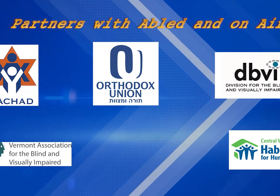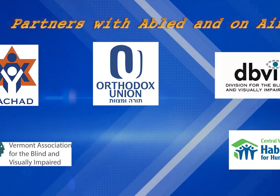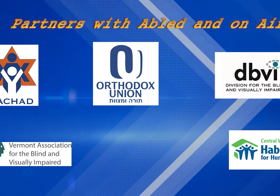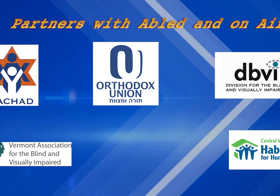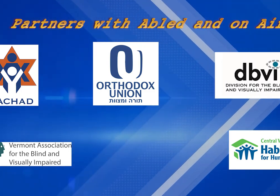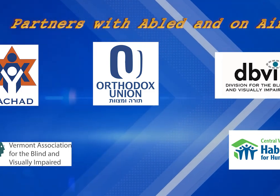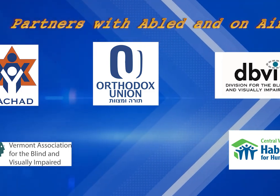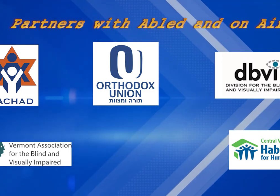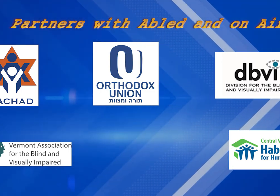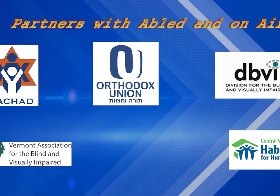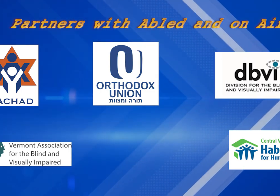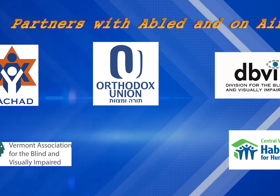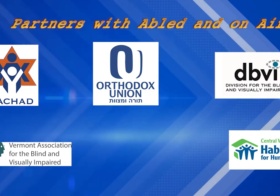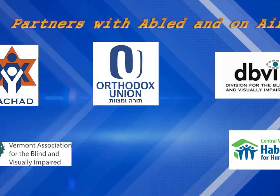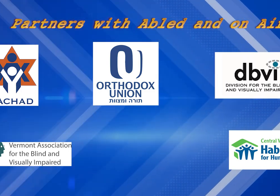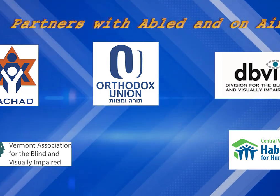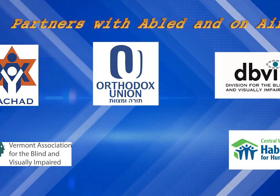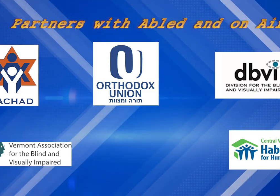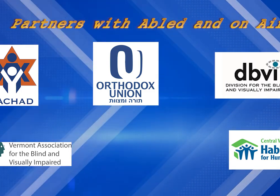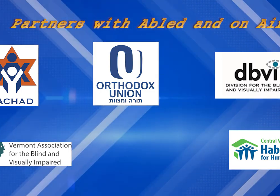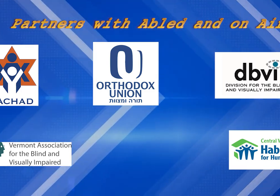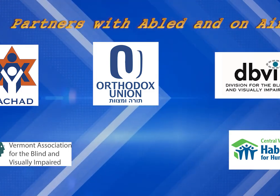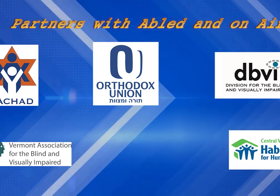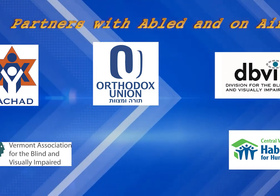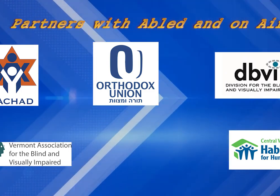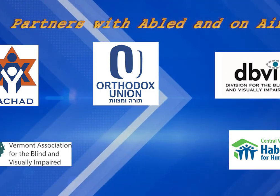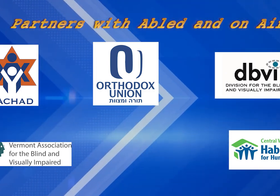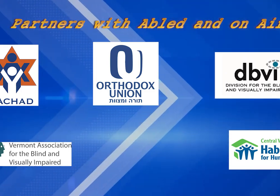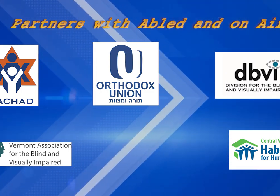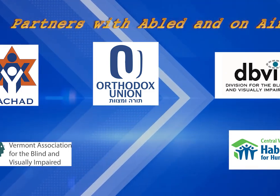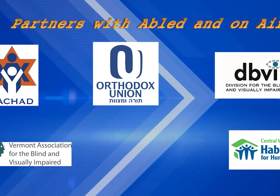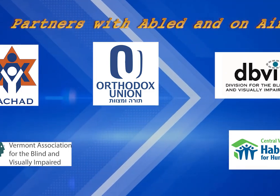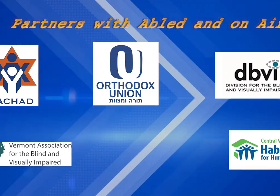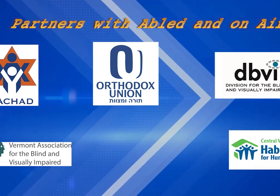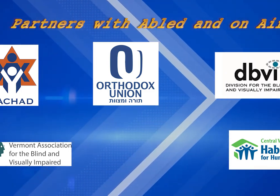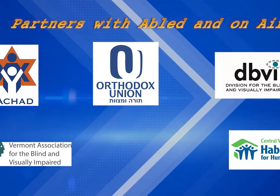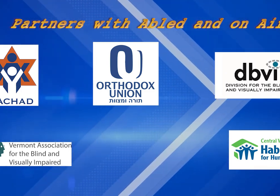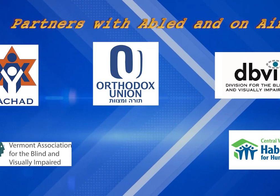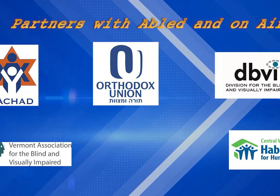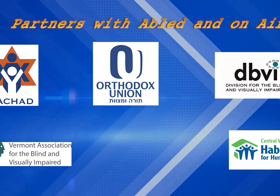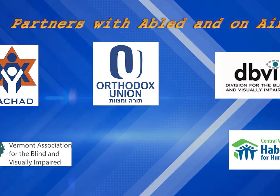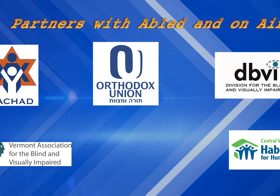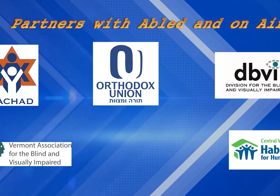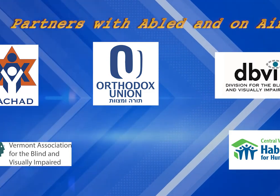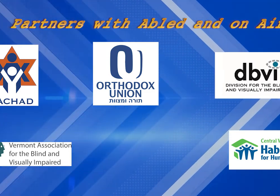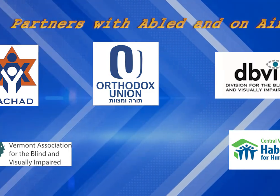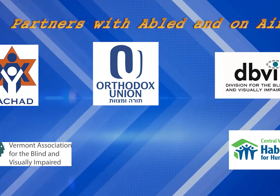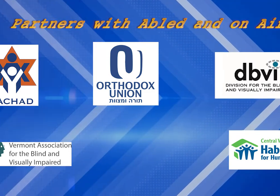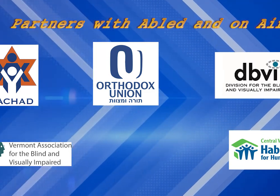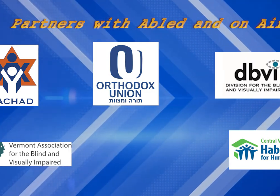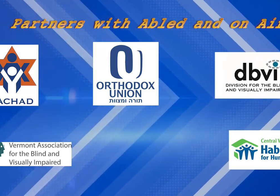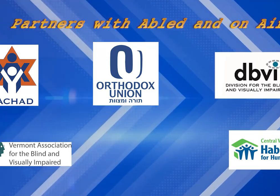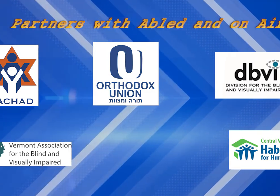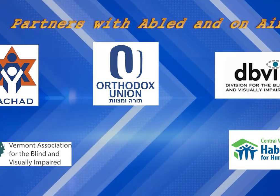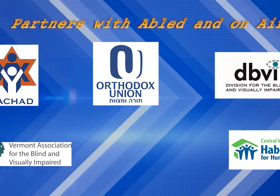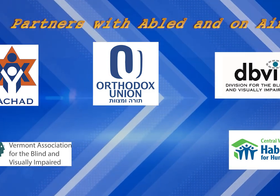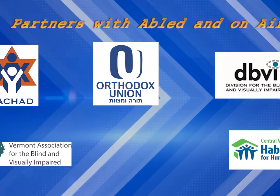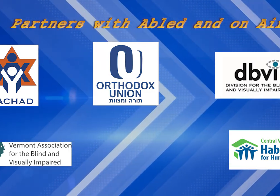Partners for Ableton on Air include Yihad of New York and New England, where everyone belongs,